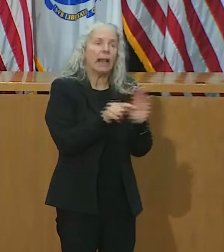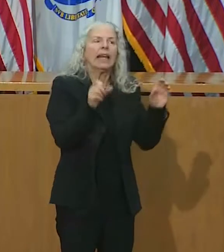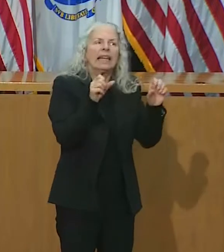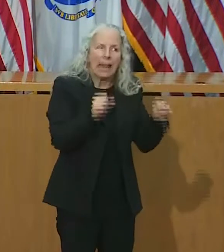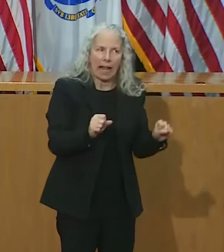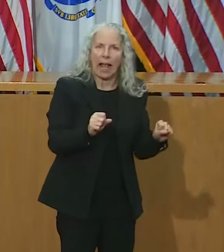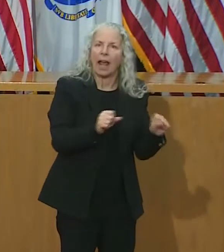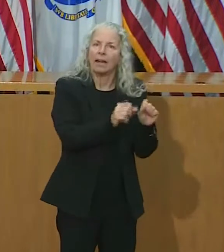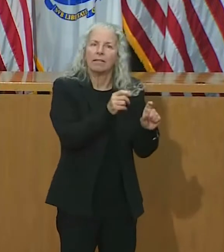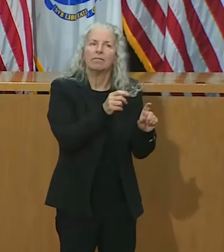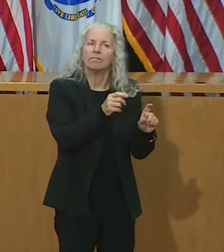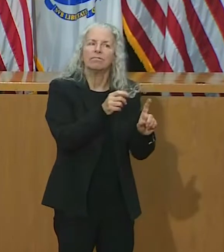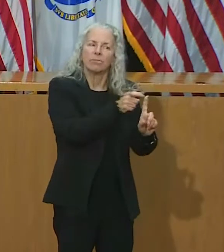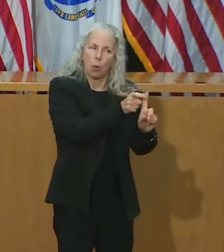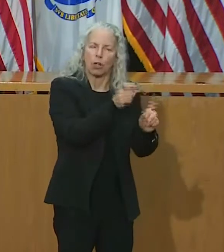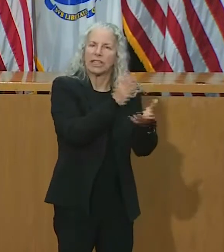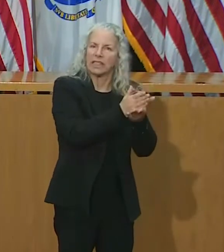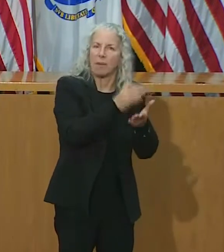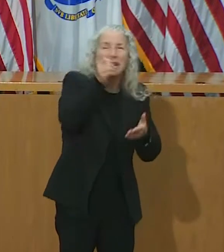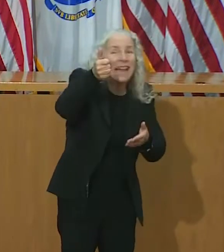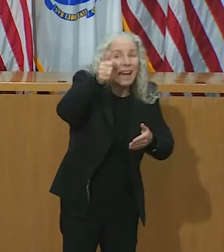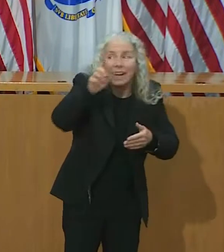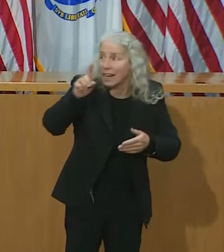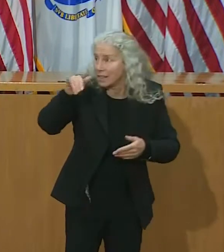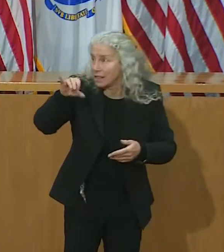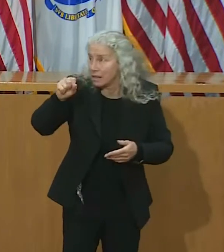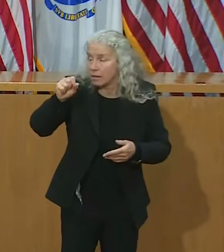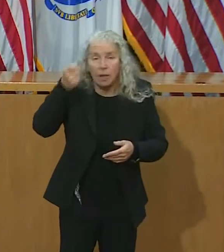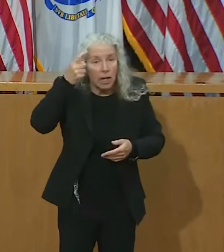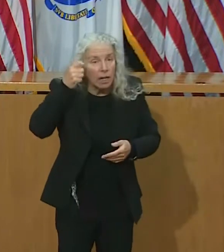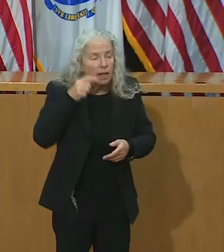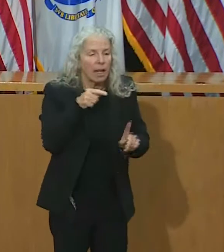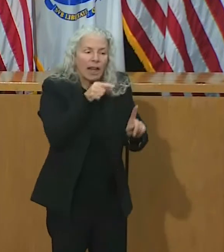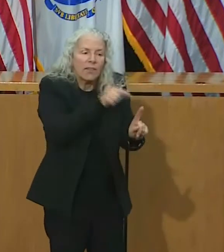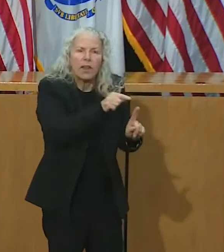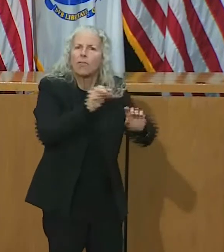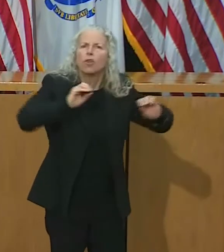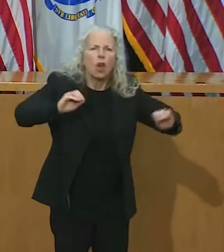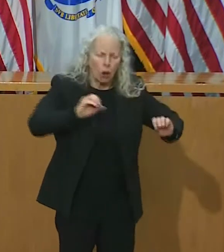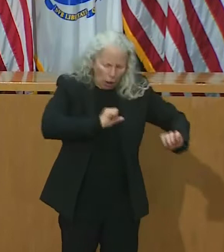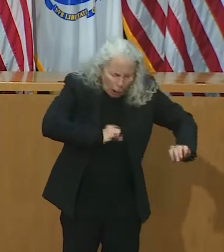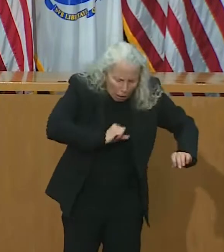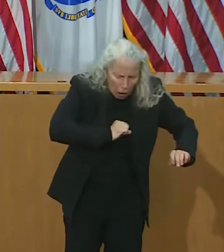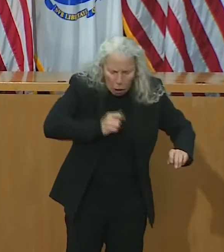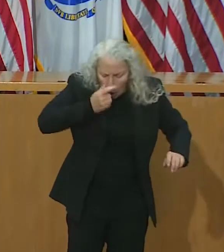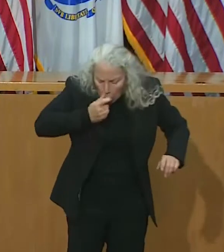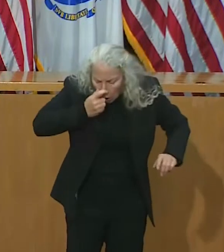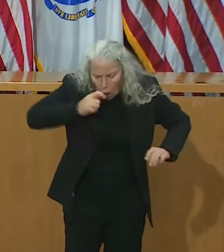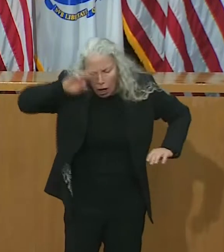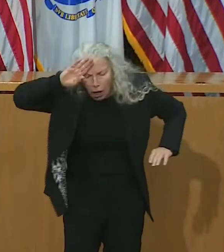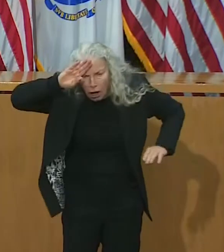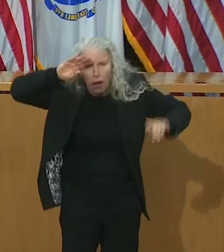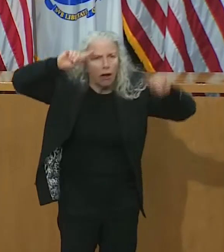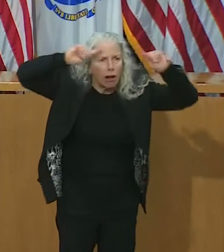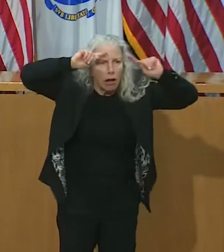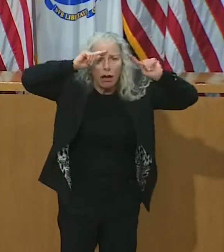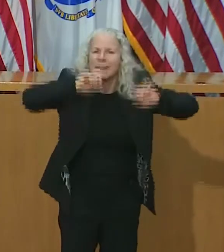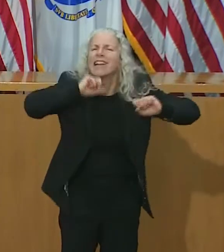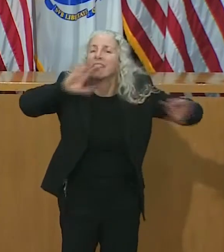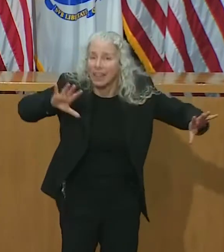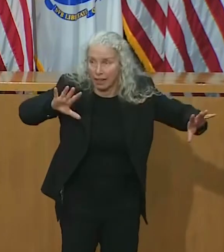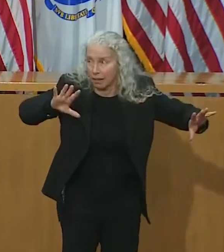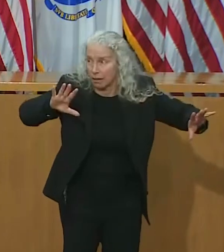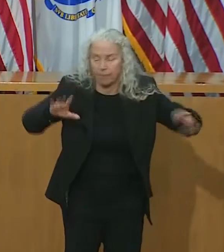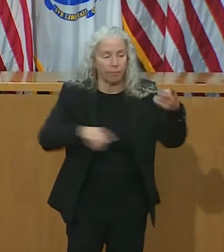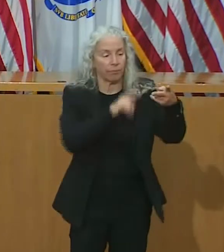the following parameters. One, they have not had and do not have any symptoms similar to COVID. Second,